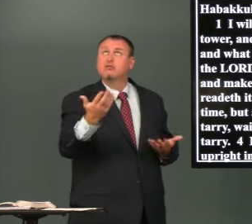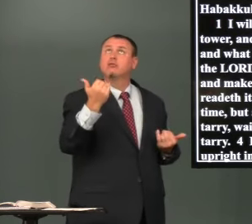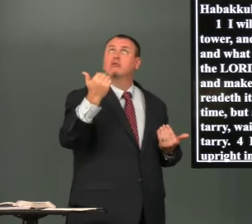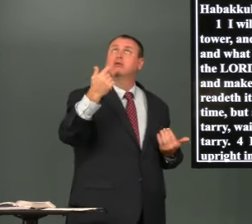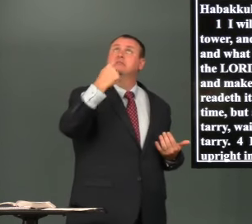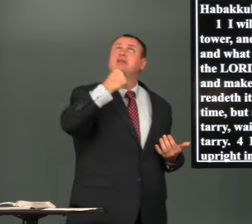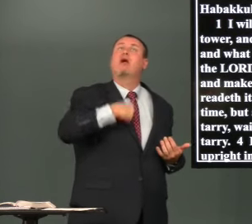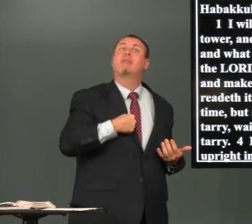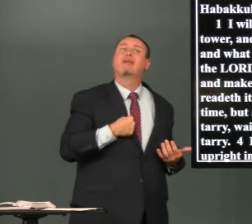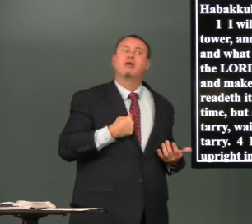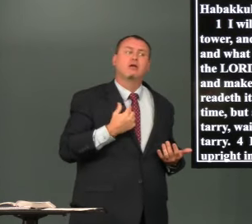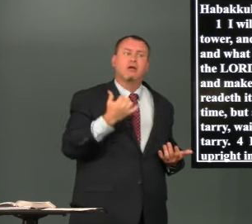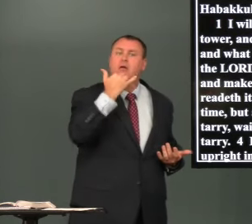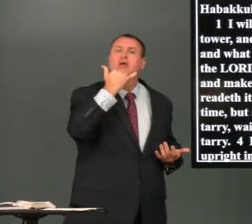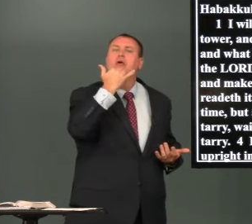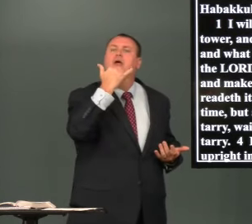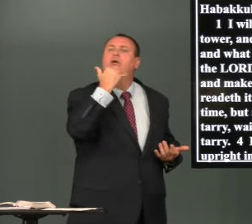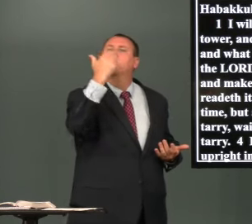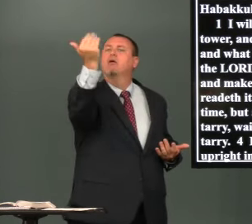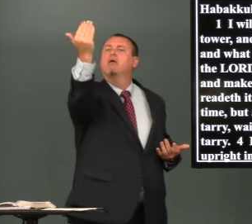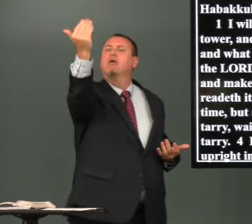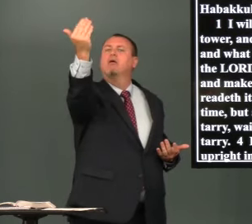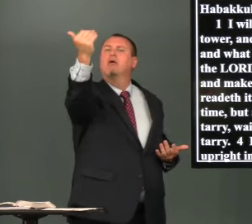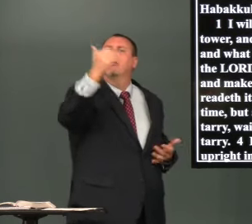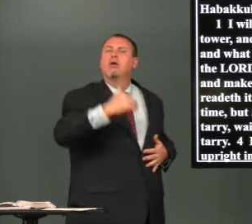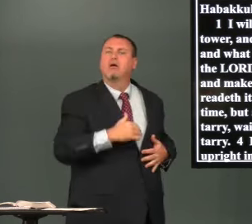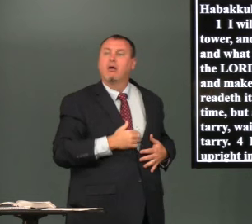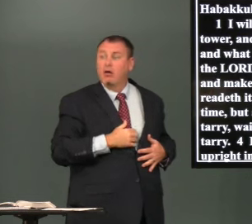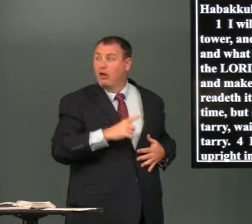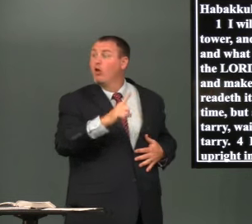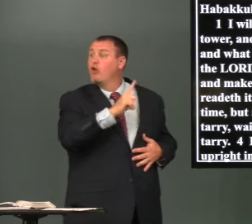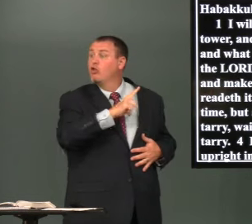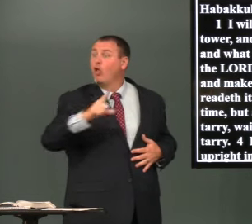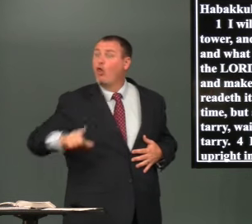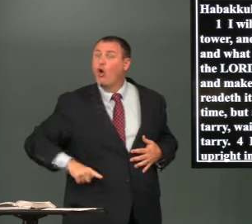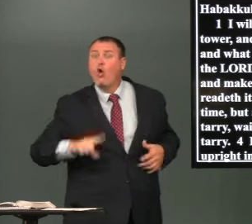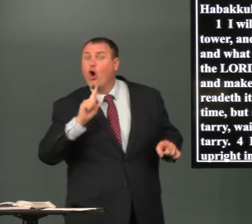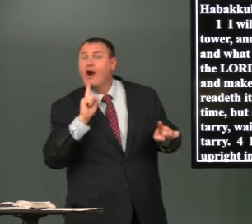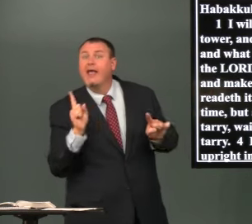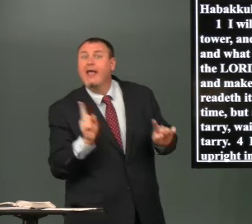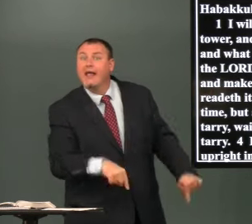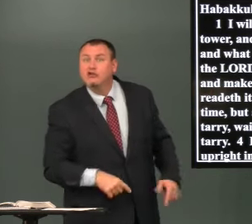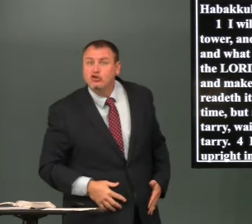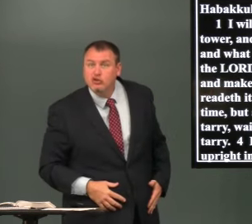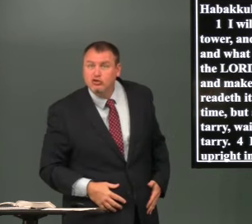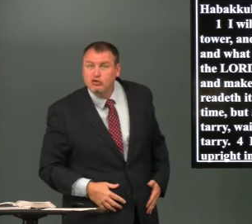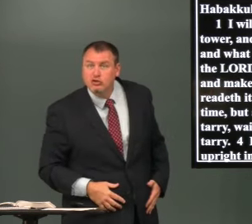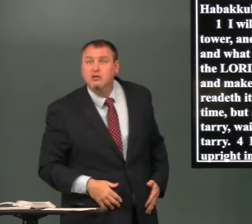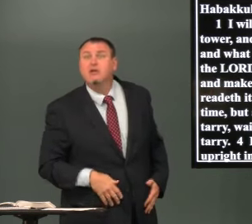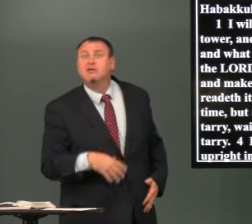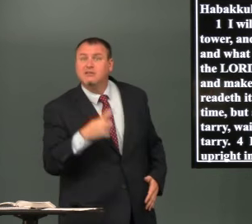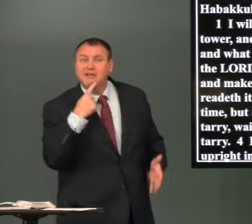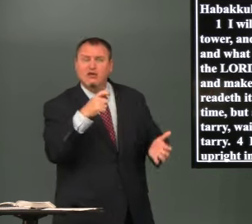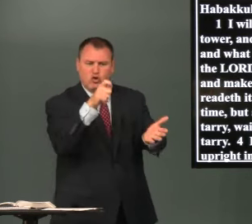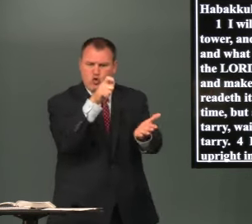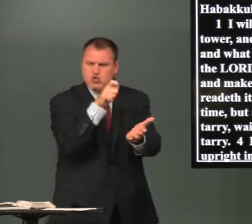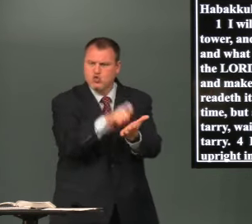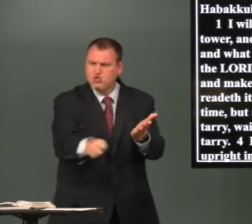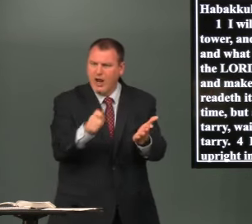when I am reproved and the Lord answered me and said